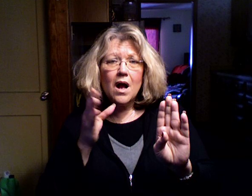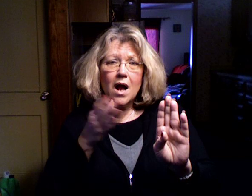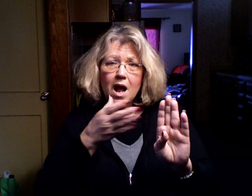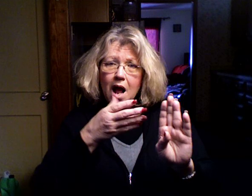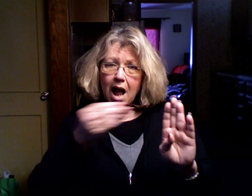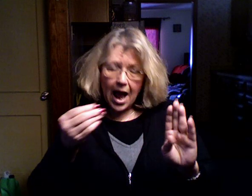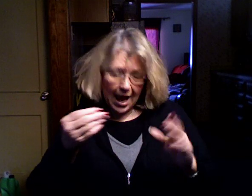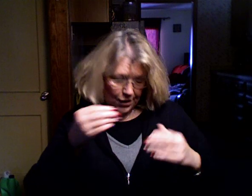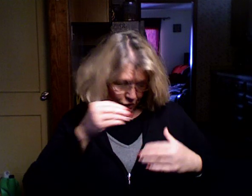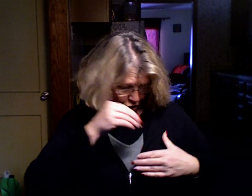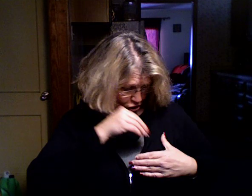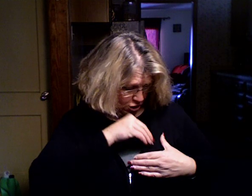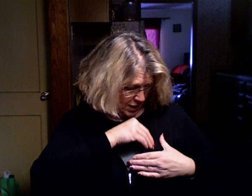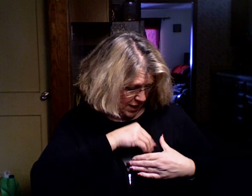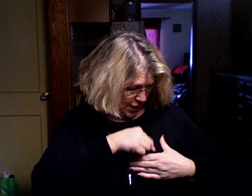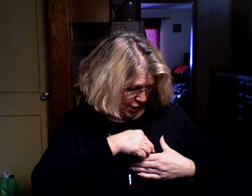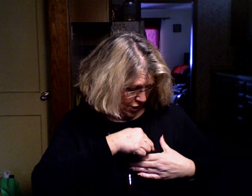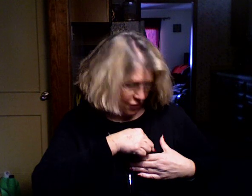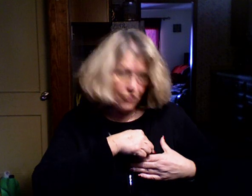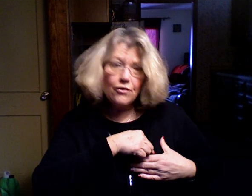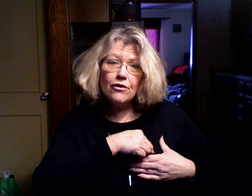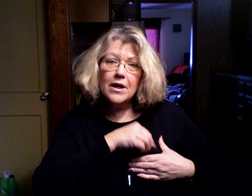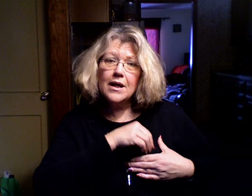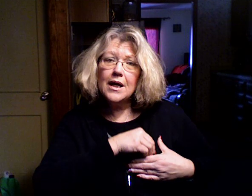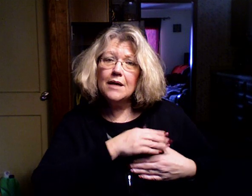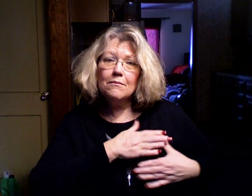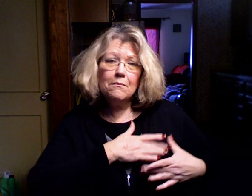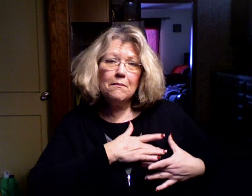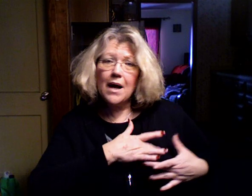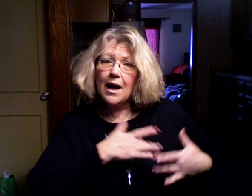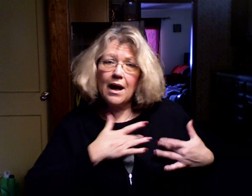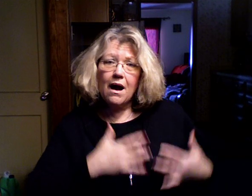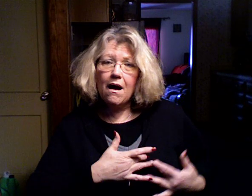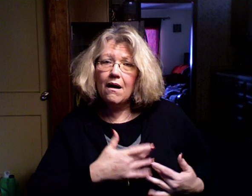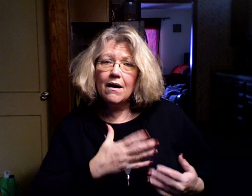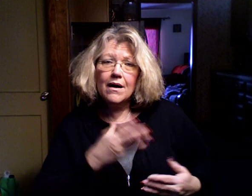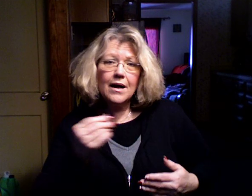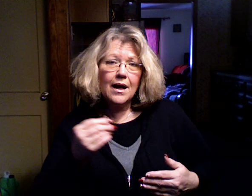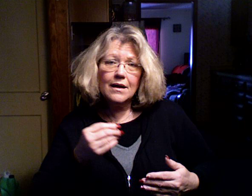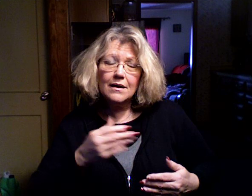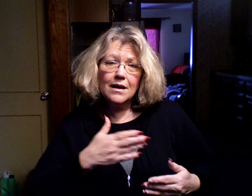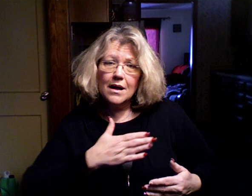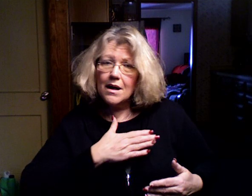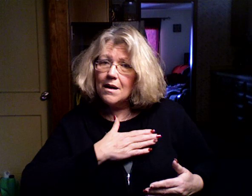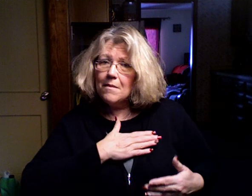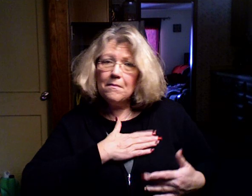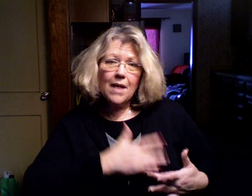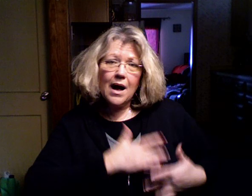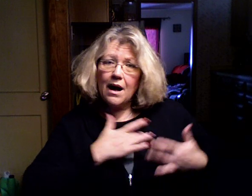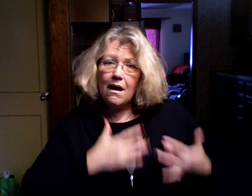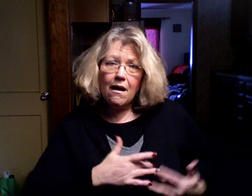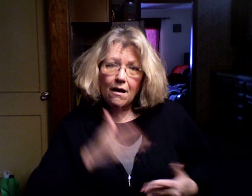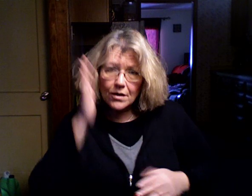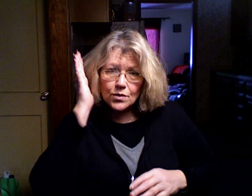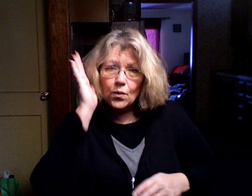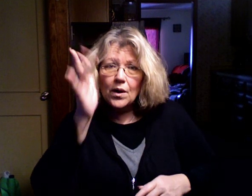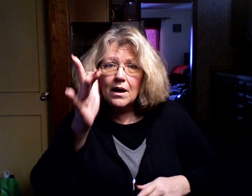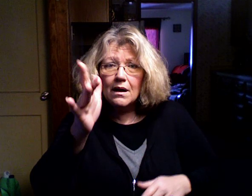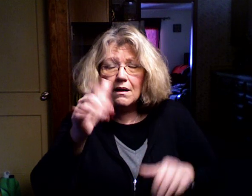And you hear in my heart My heart will